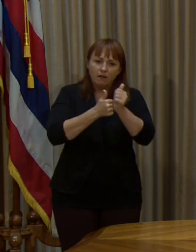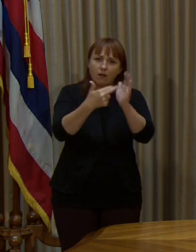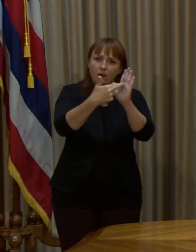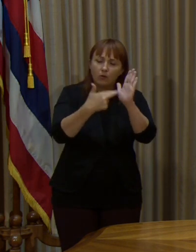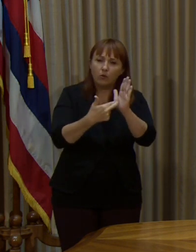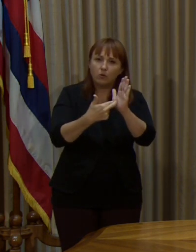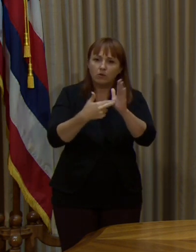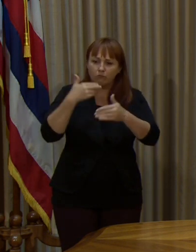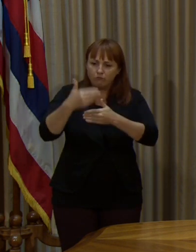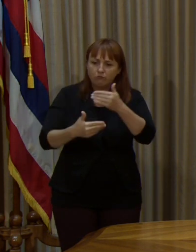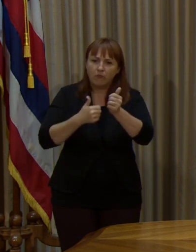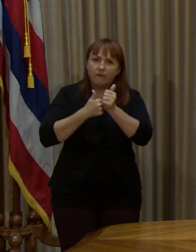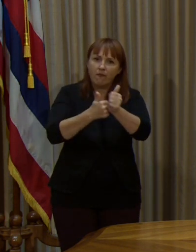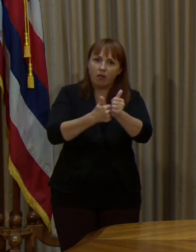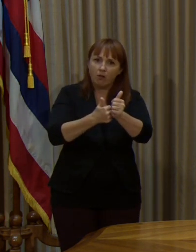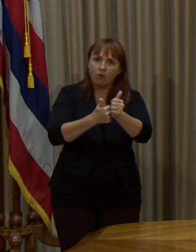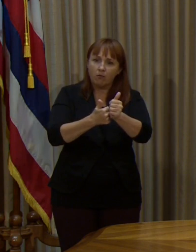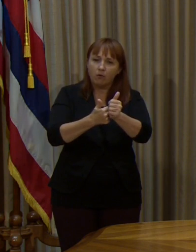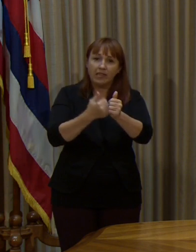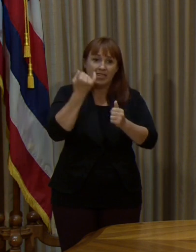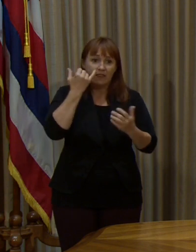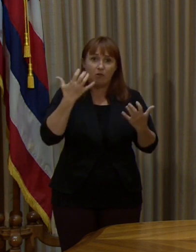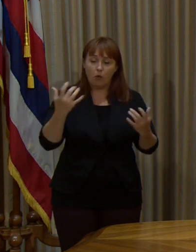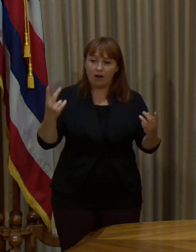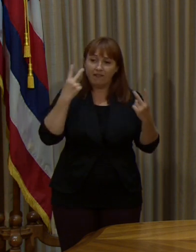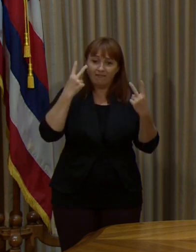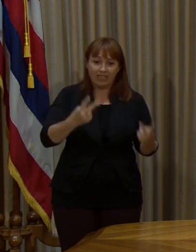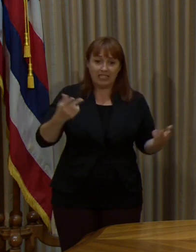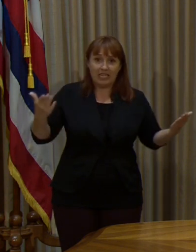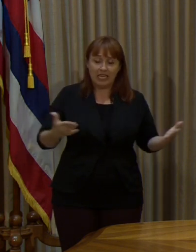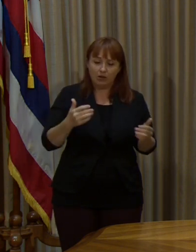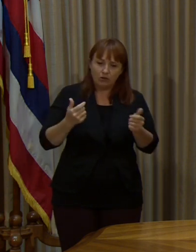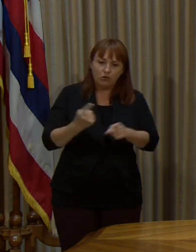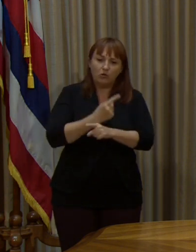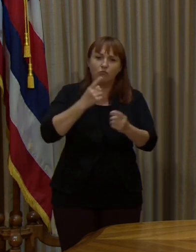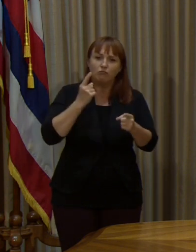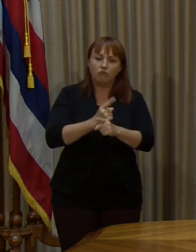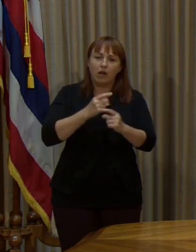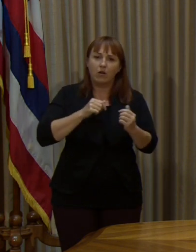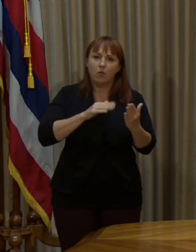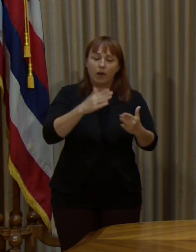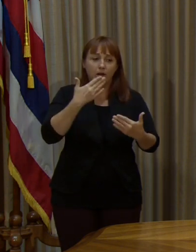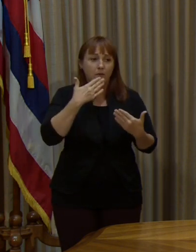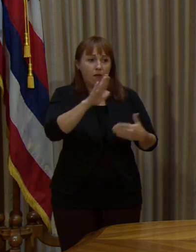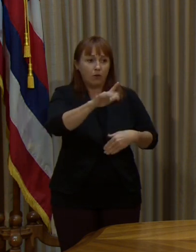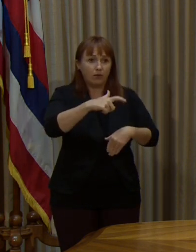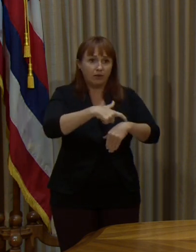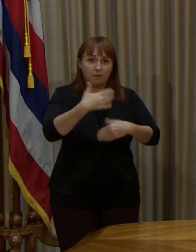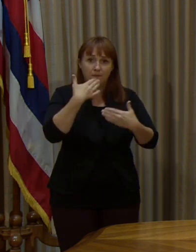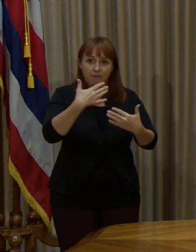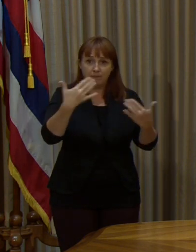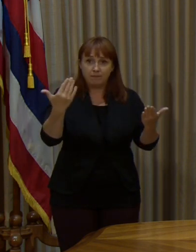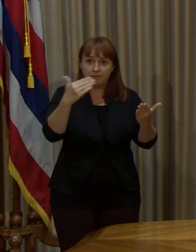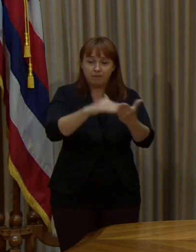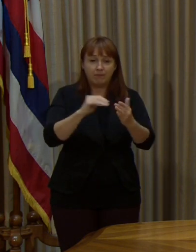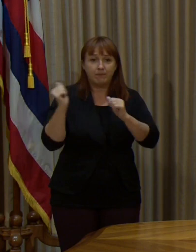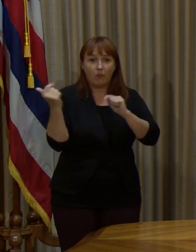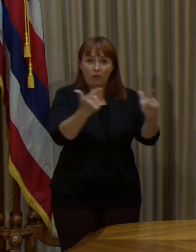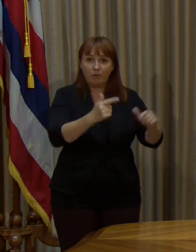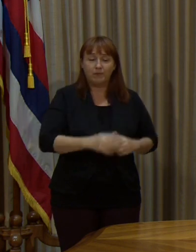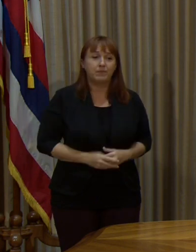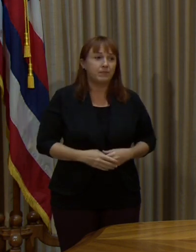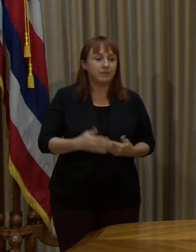all the protocols that are in place, because if you want to come here, let's do it right. Mahalo for your time. Thank you again to all.